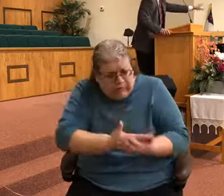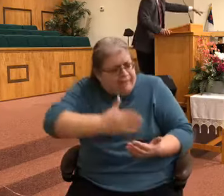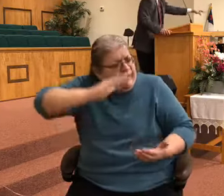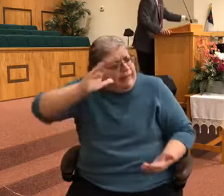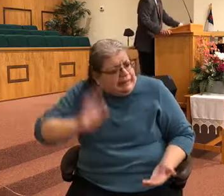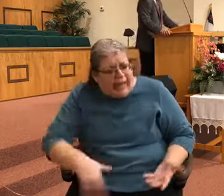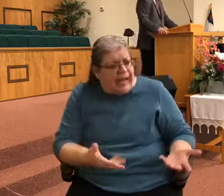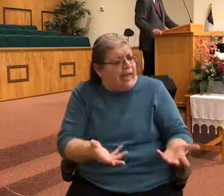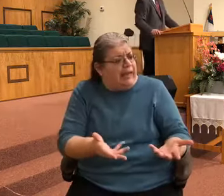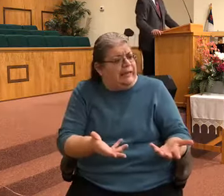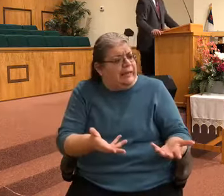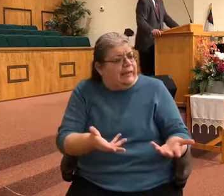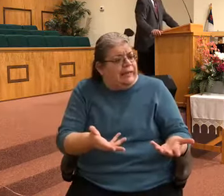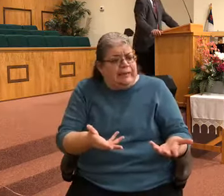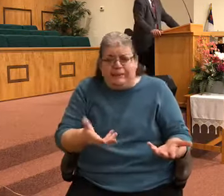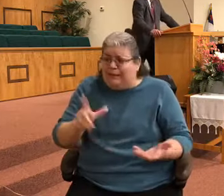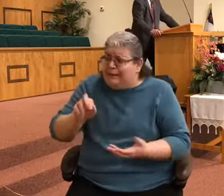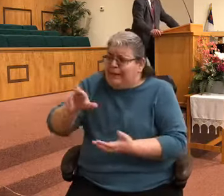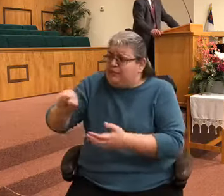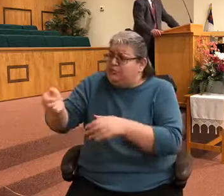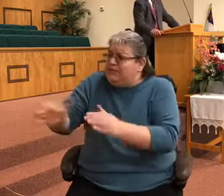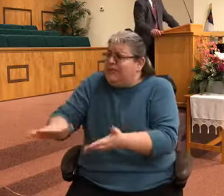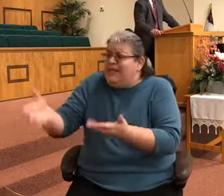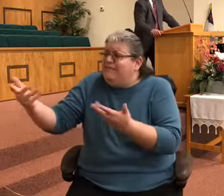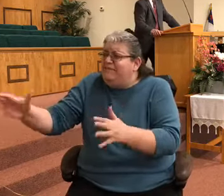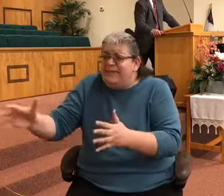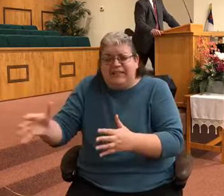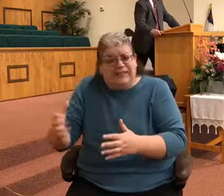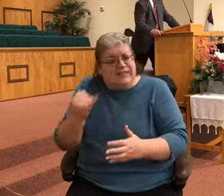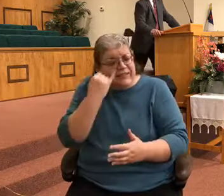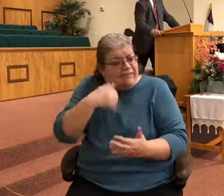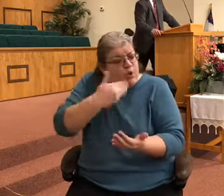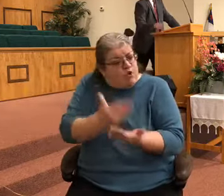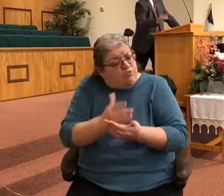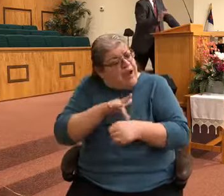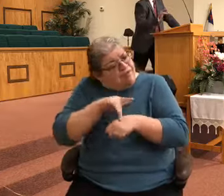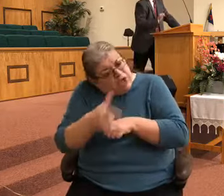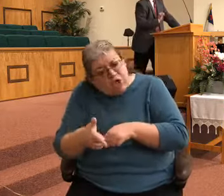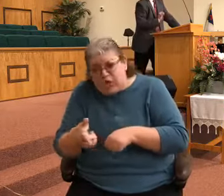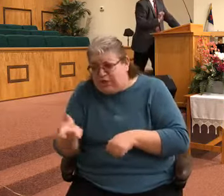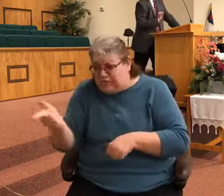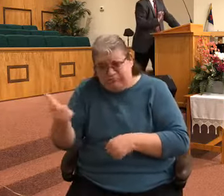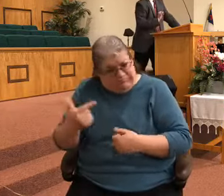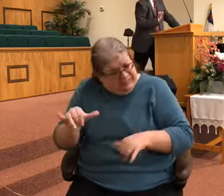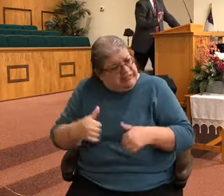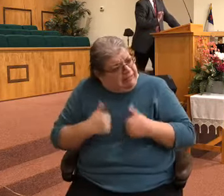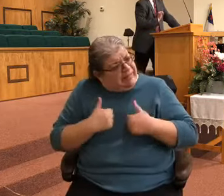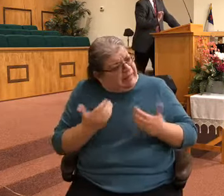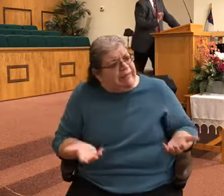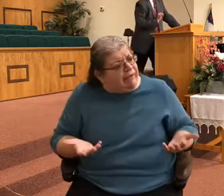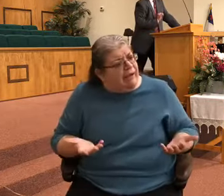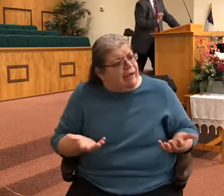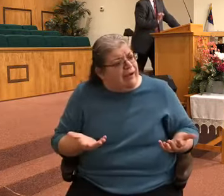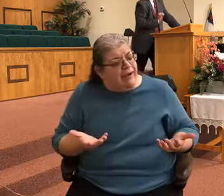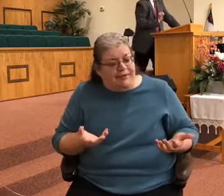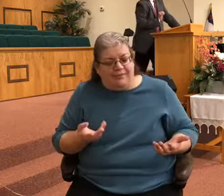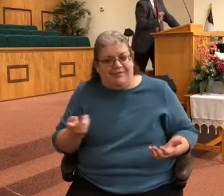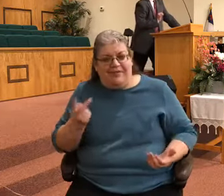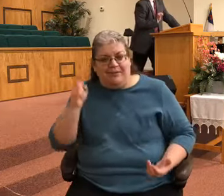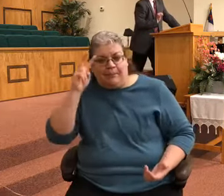would have got there earlier, he wouldn't have died. Oh, but they misunderstood the power of the